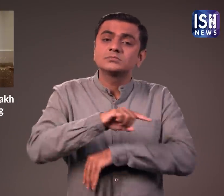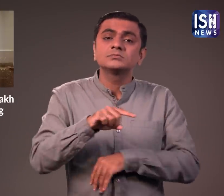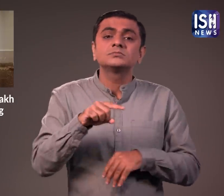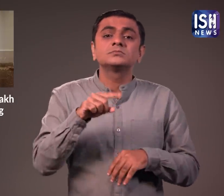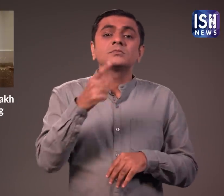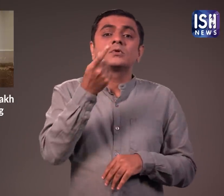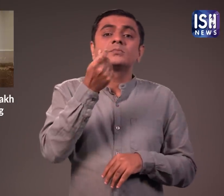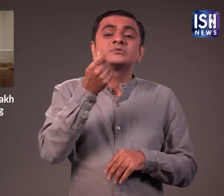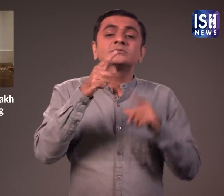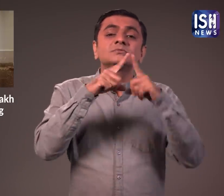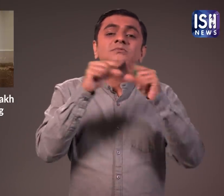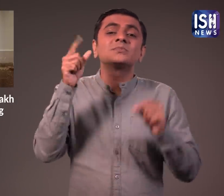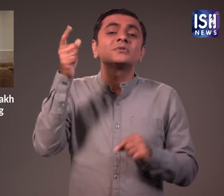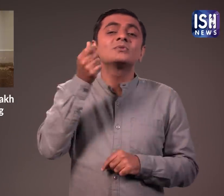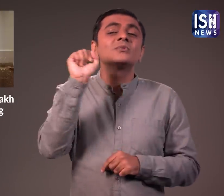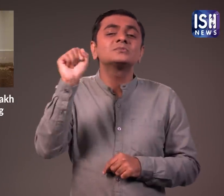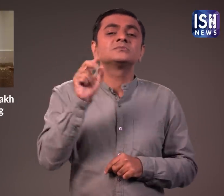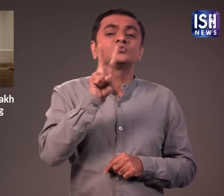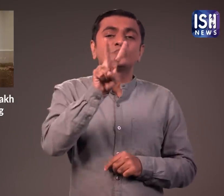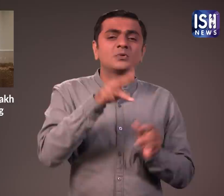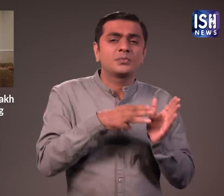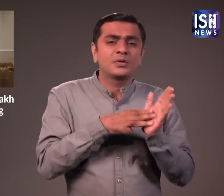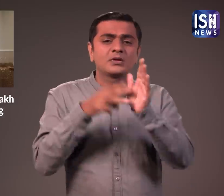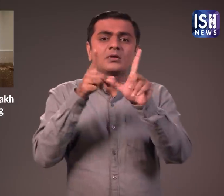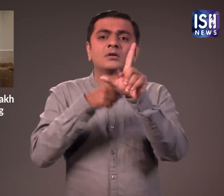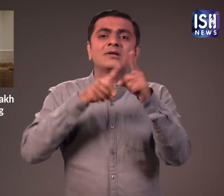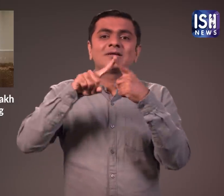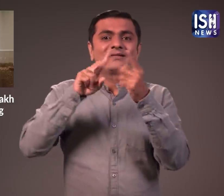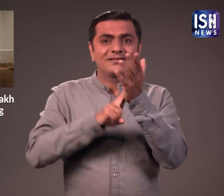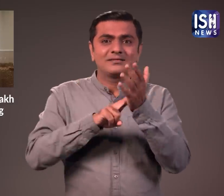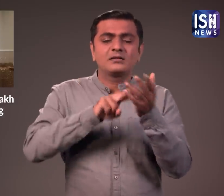It costed more than Rs 12 lakh which is 2 million yen.